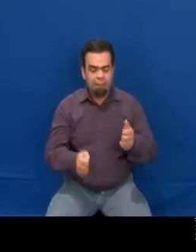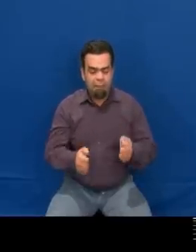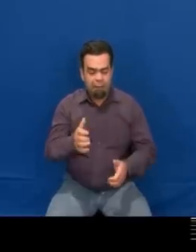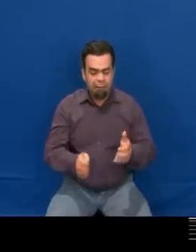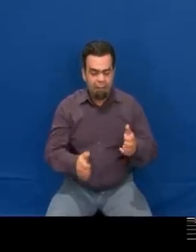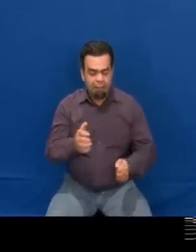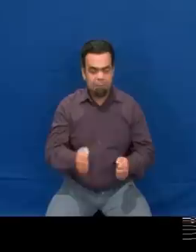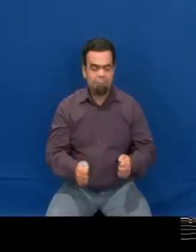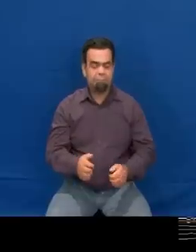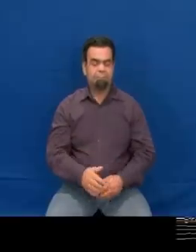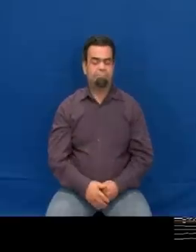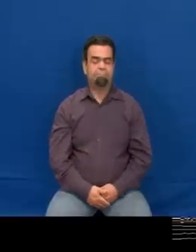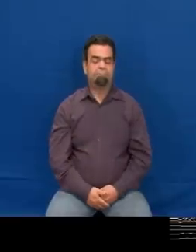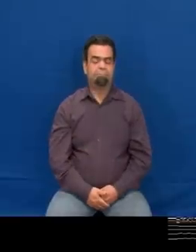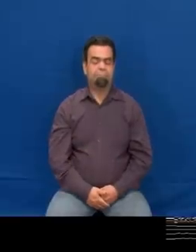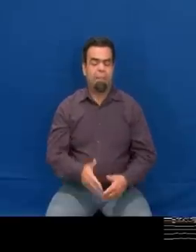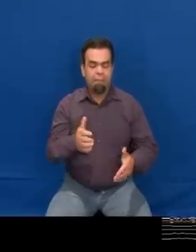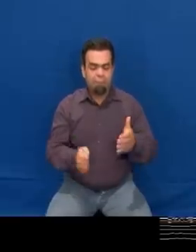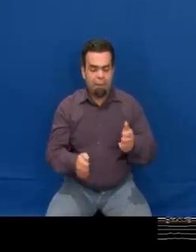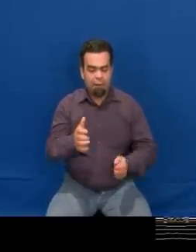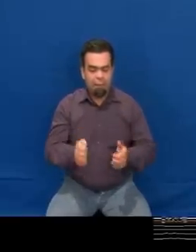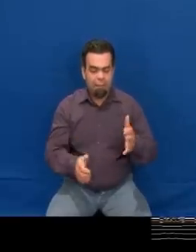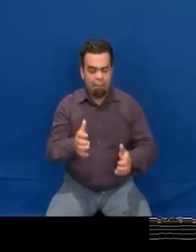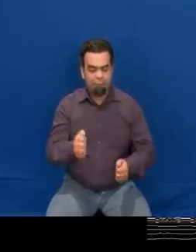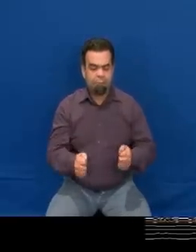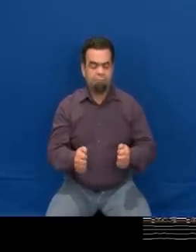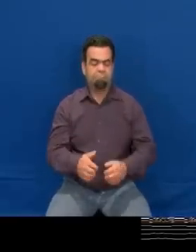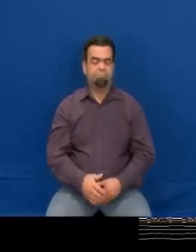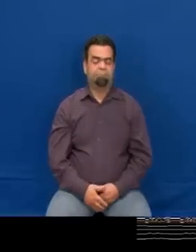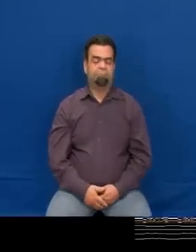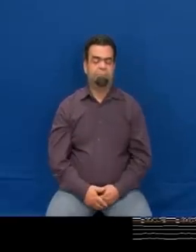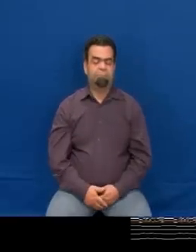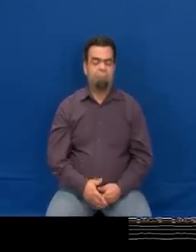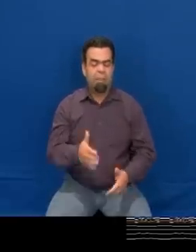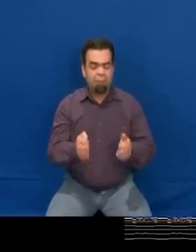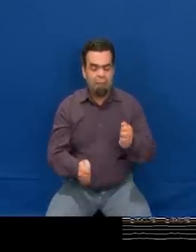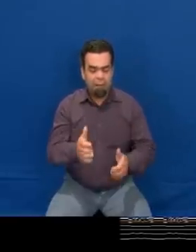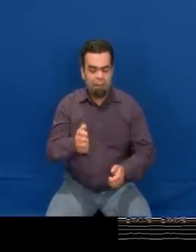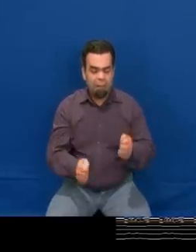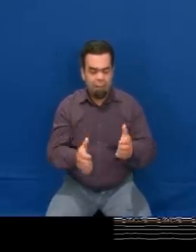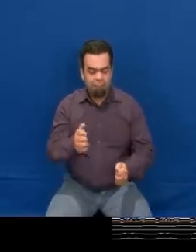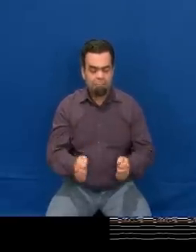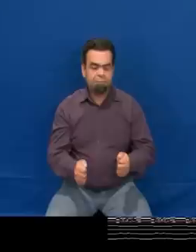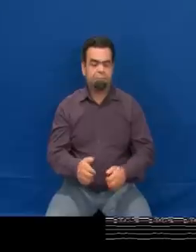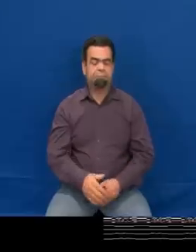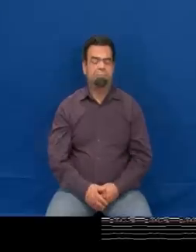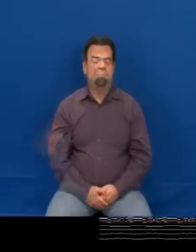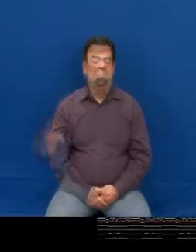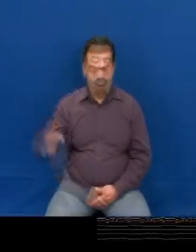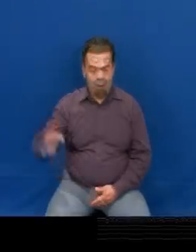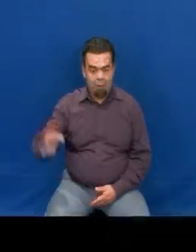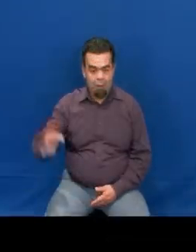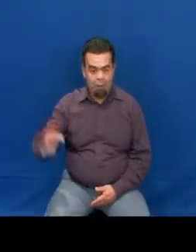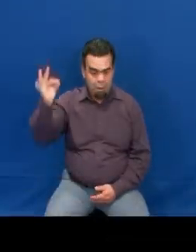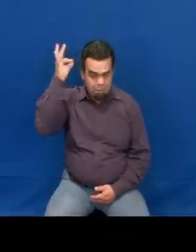These features are stored as binary vectors. Shown here is a sequence of sign with the corresponding features displayed